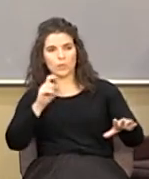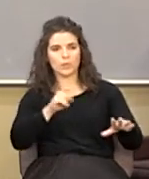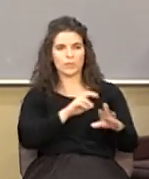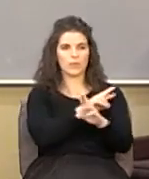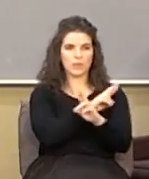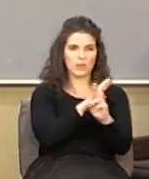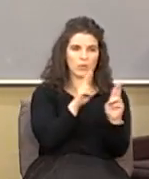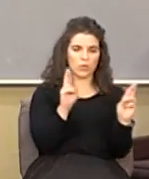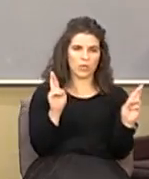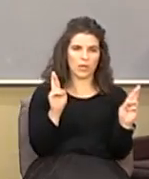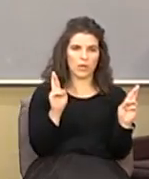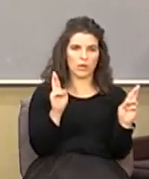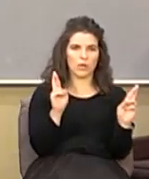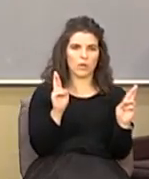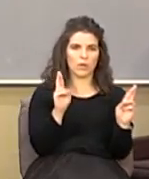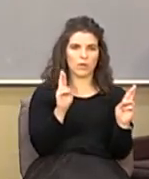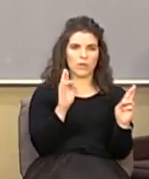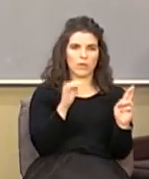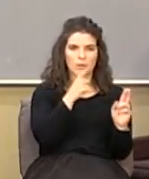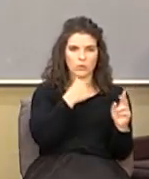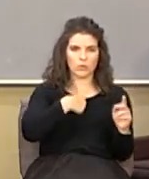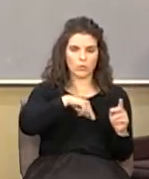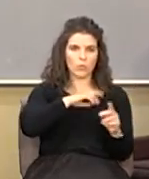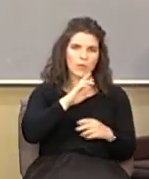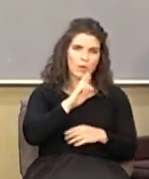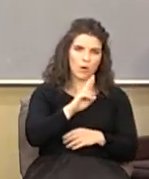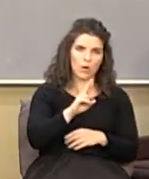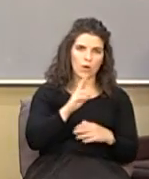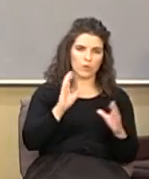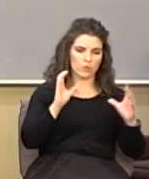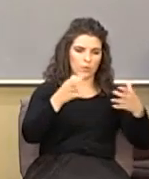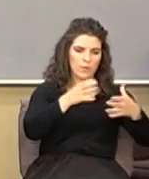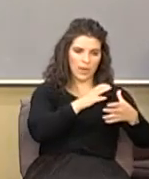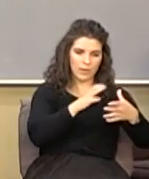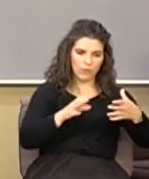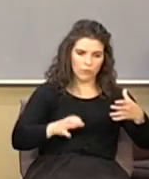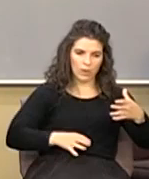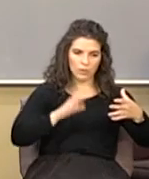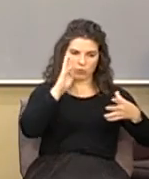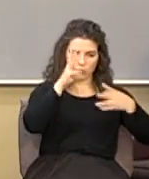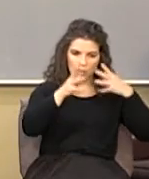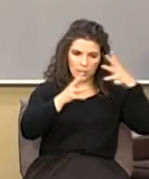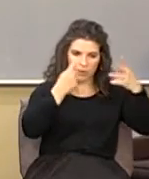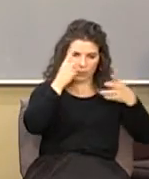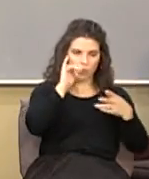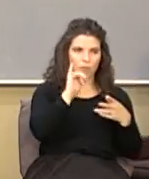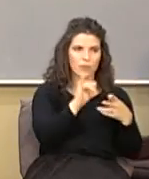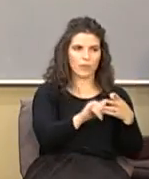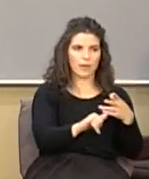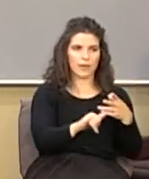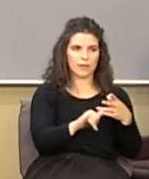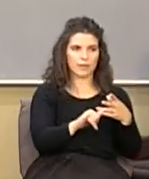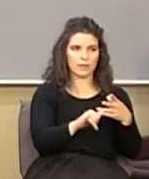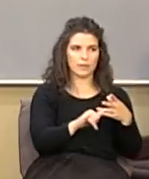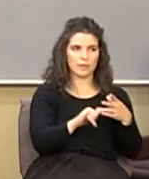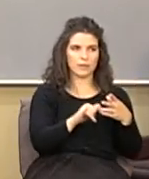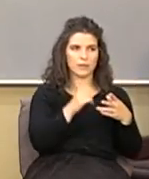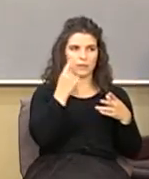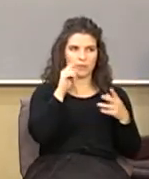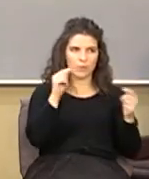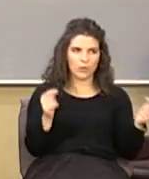lookout that's who we are it's what the body of Christ is created for to be on the lookout for the hurting